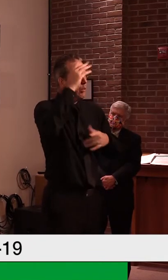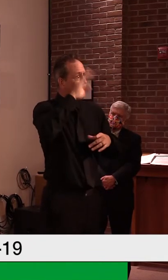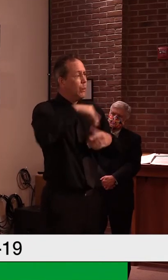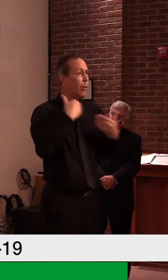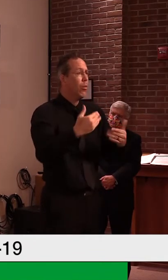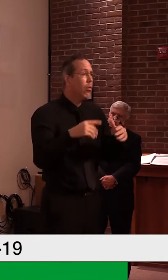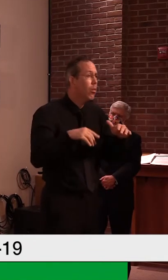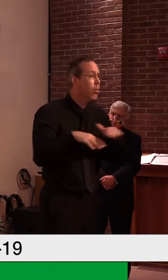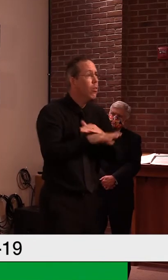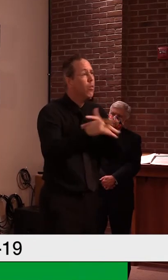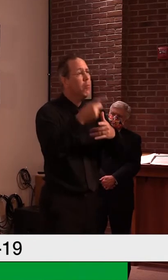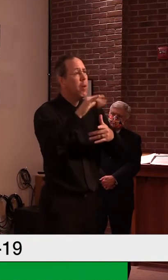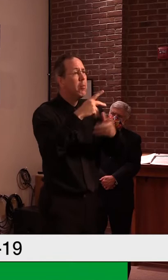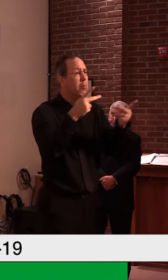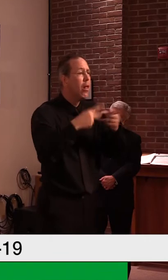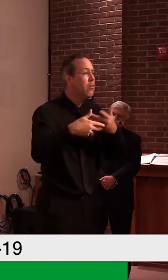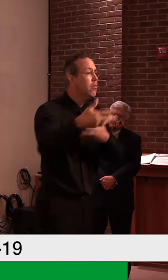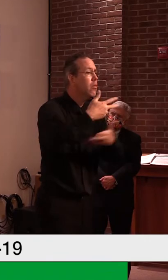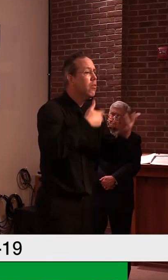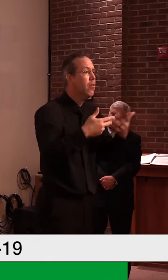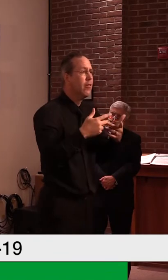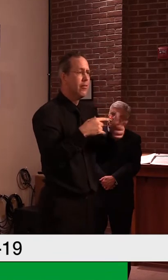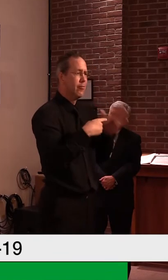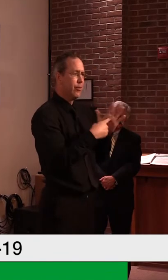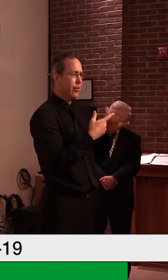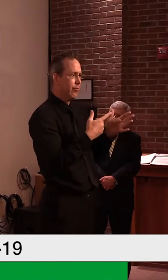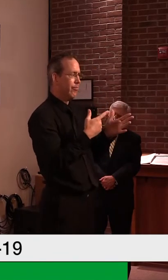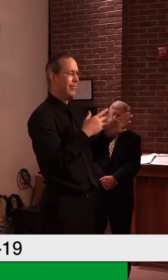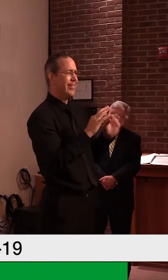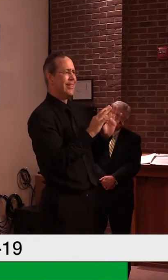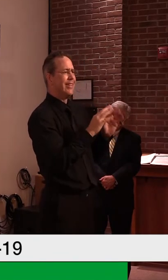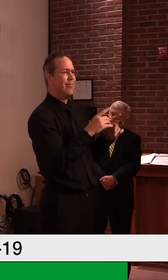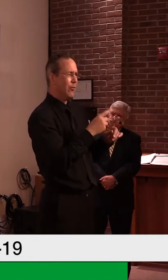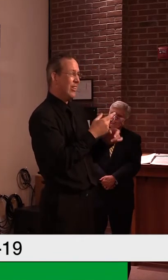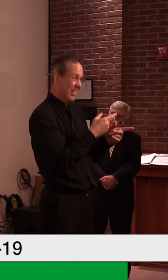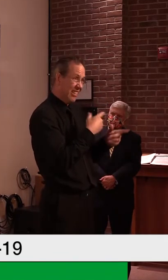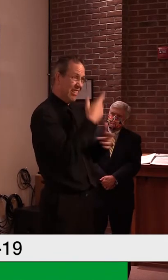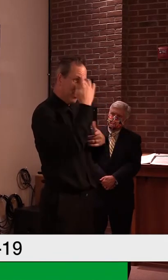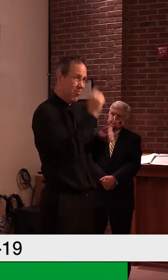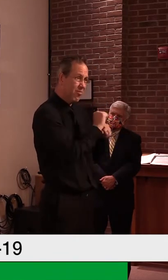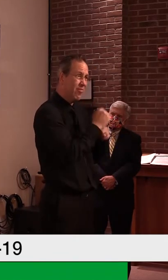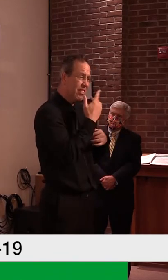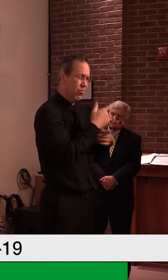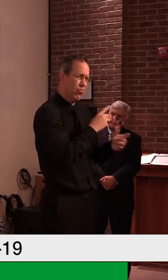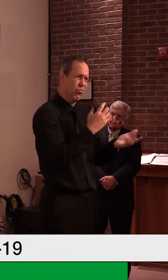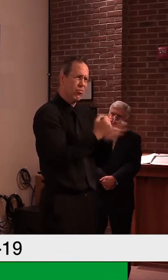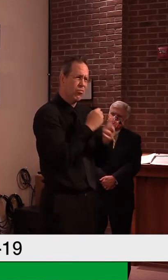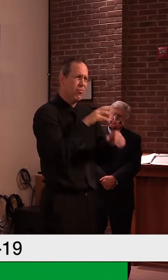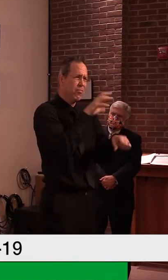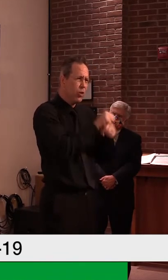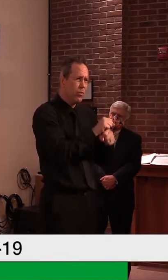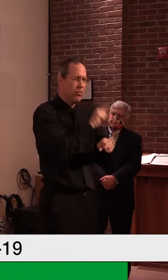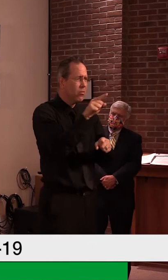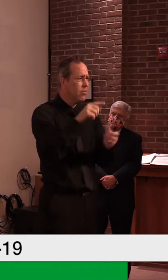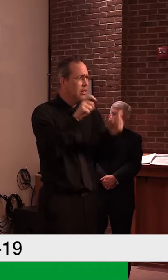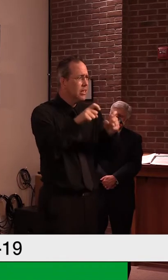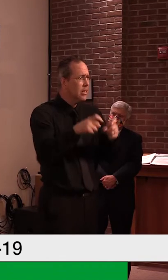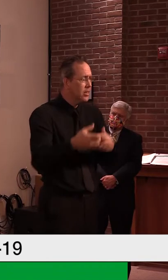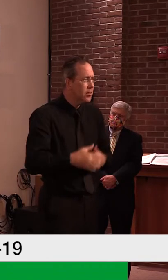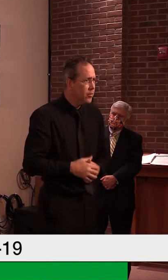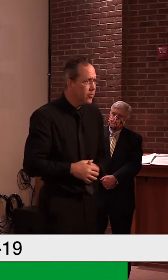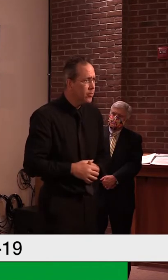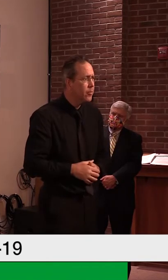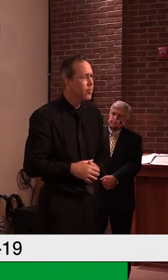ahead of time and make special arrangements with them so that they're not at risk of infecting anybody else. Um,